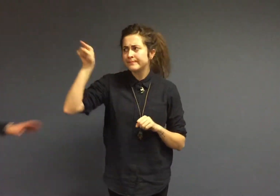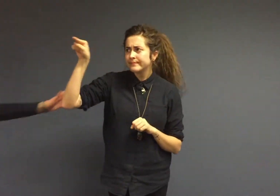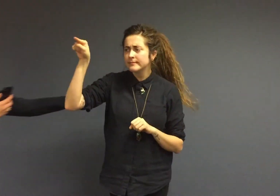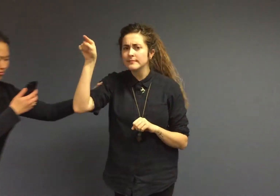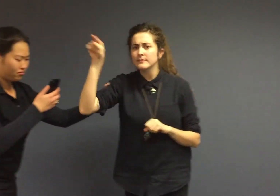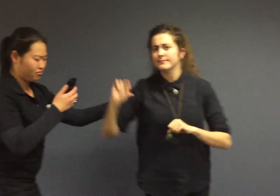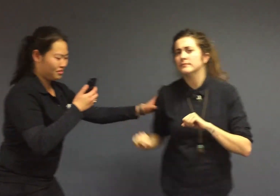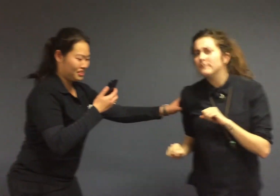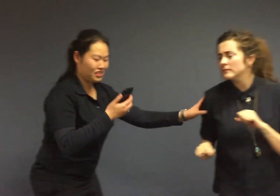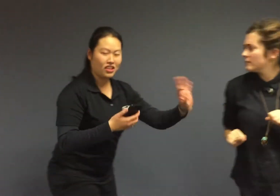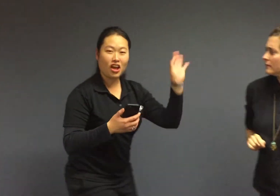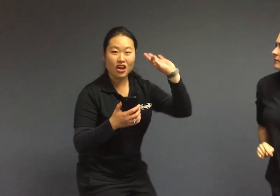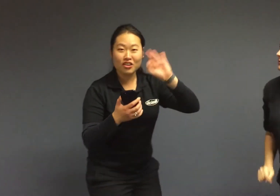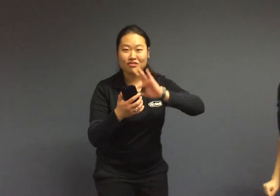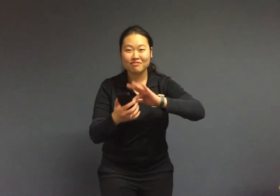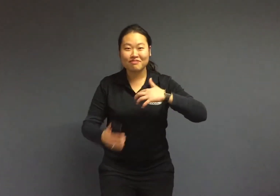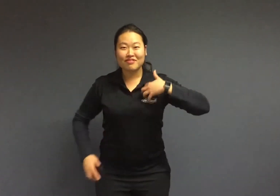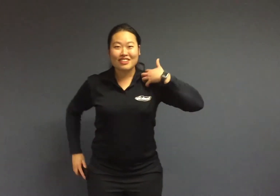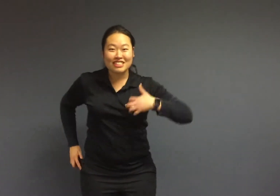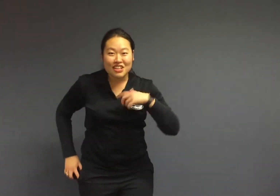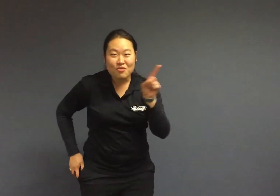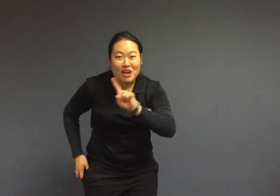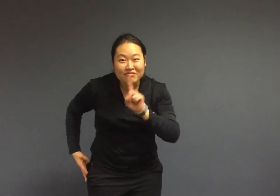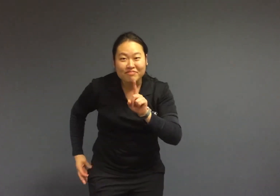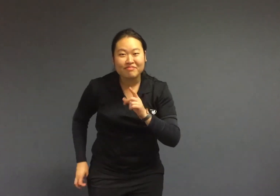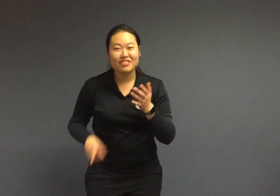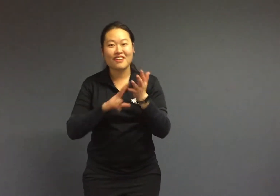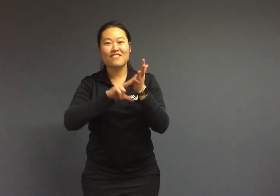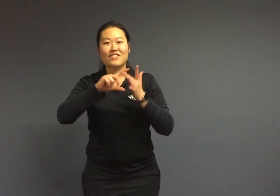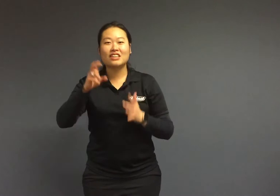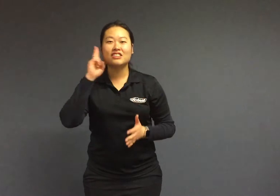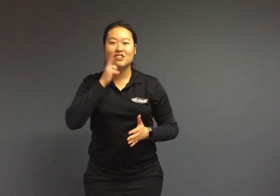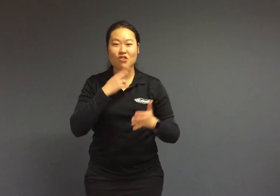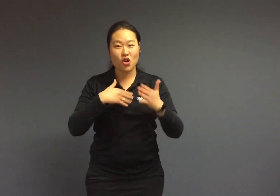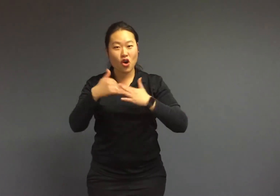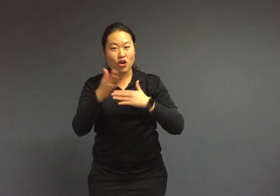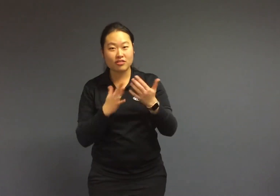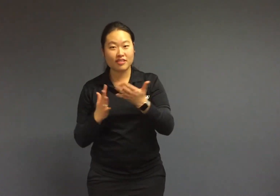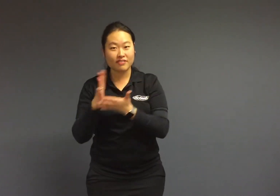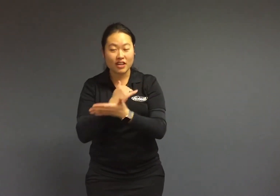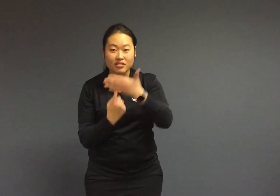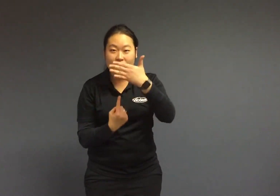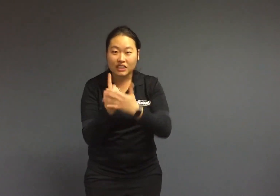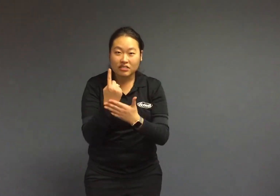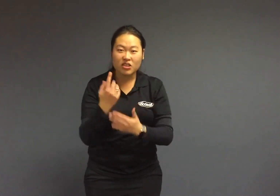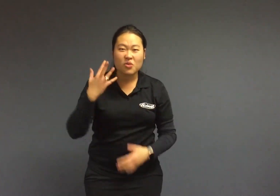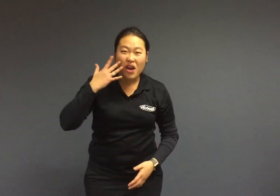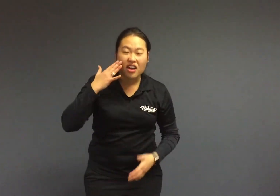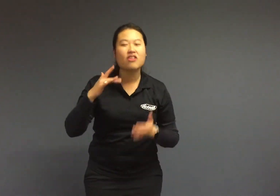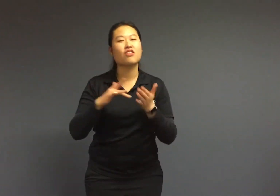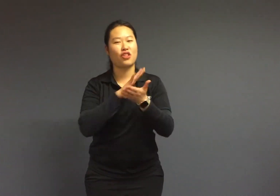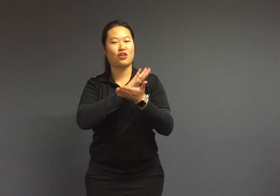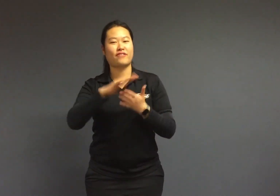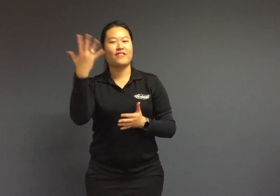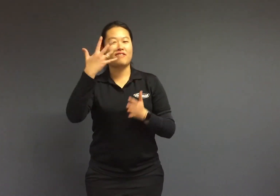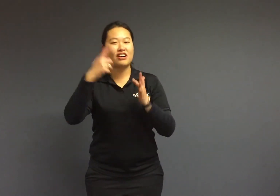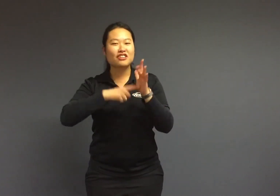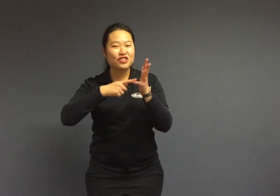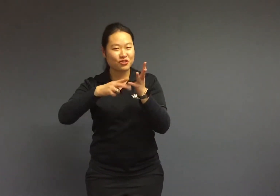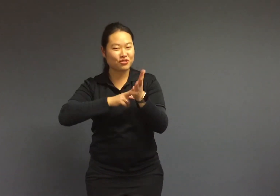It will be held down, actually wait a minute there's an exciting announcement, VICDEF are organising a fundraising event which is on Thursday the